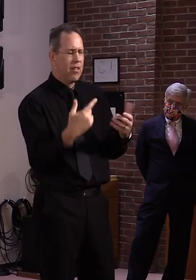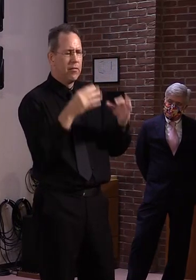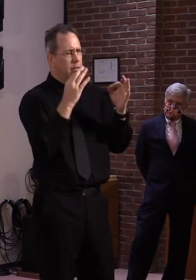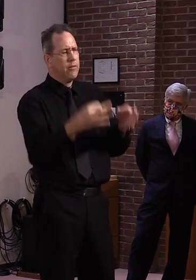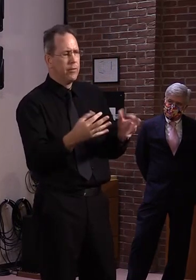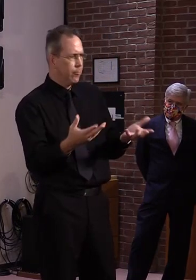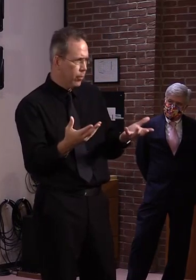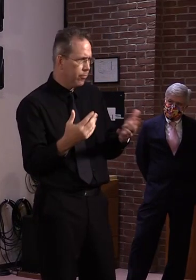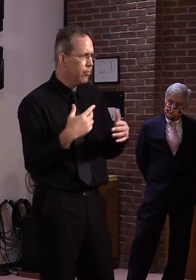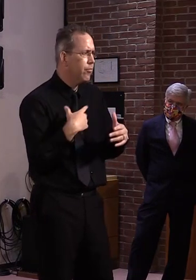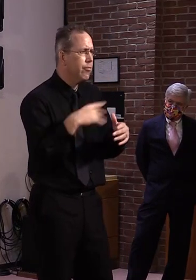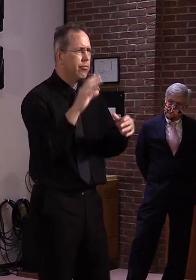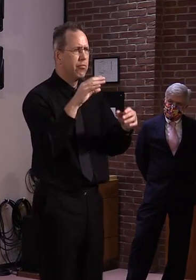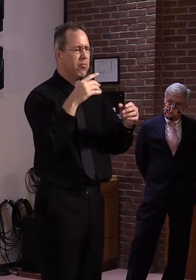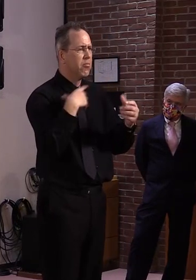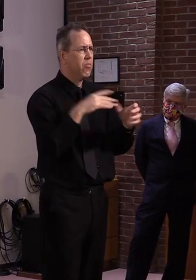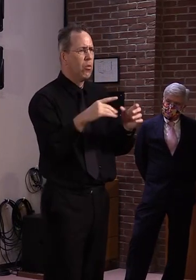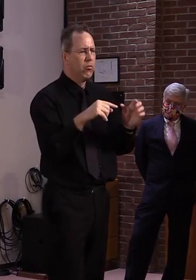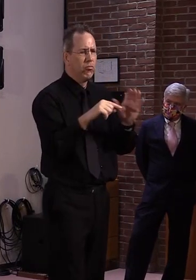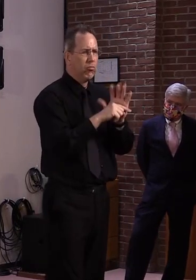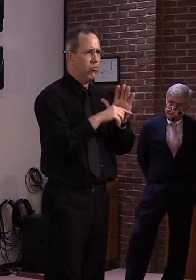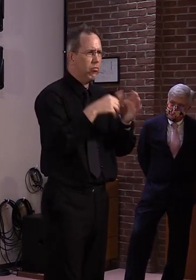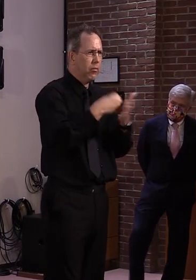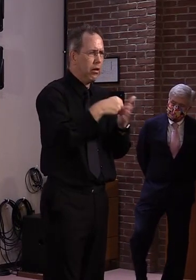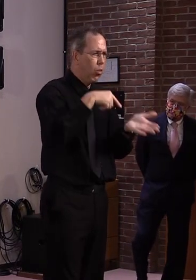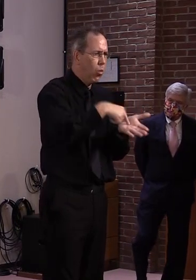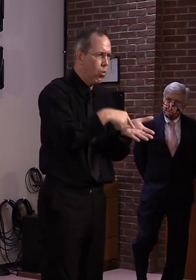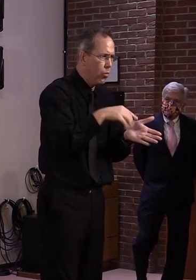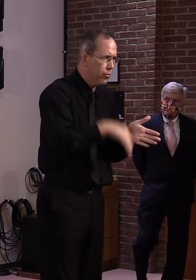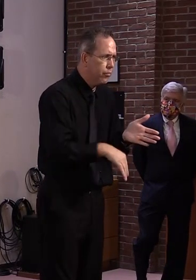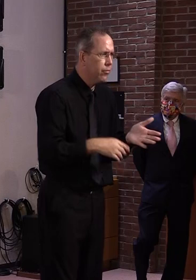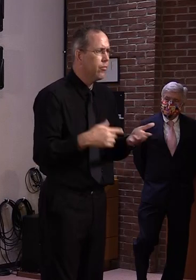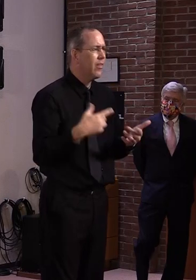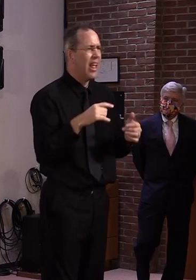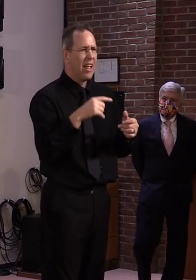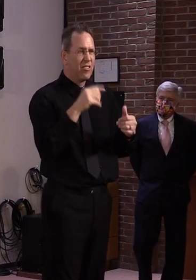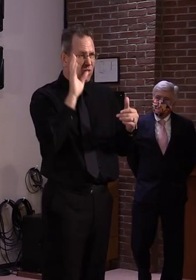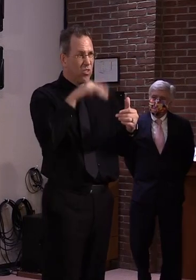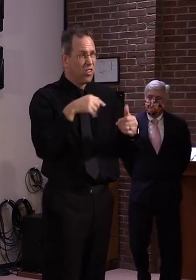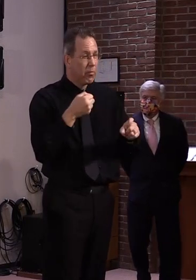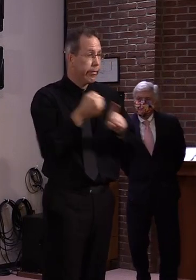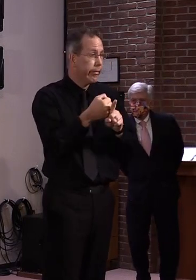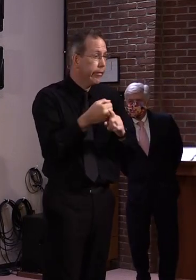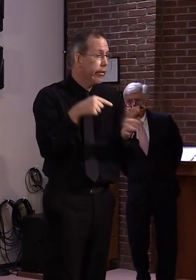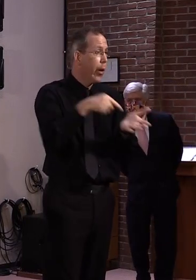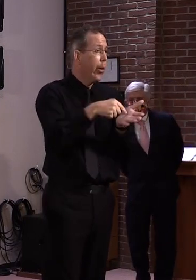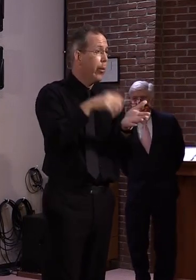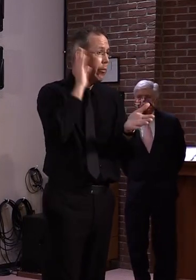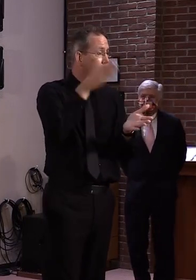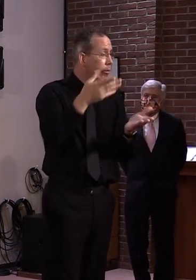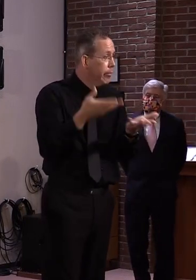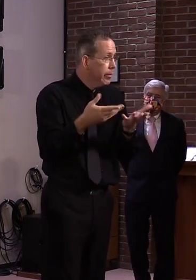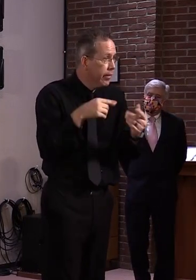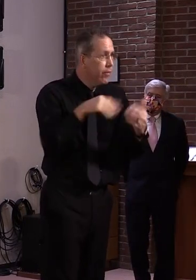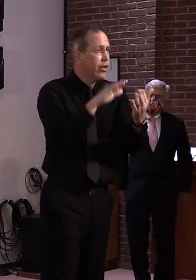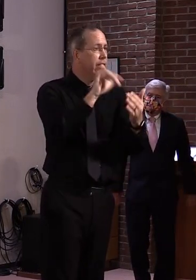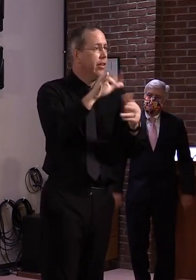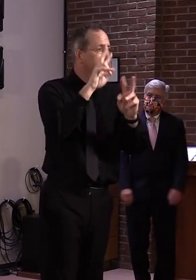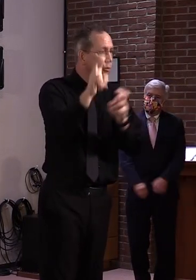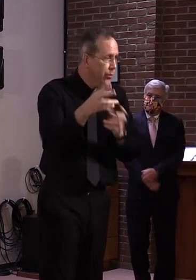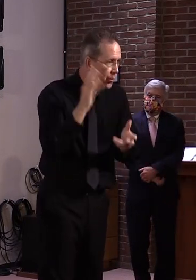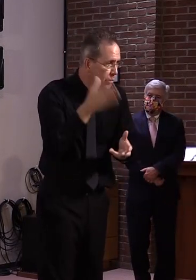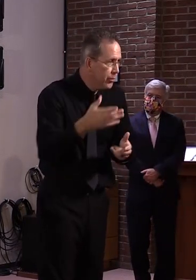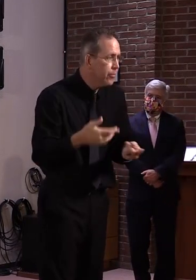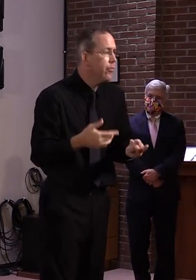happens. So I think we have to face it. We're going to do it on through the administration. As you know, I